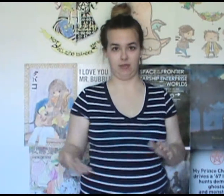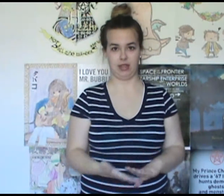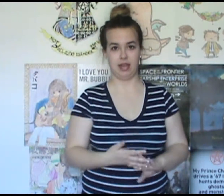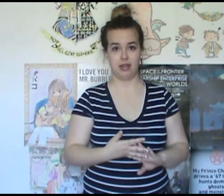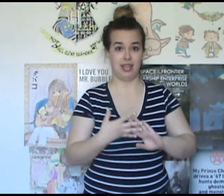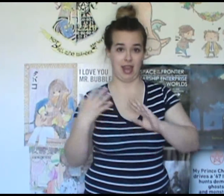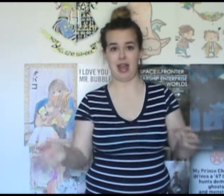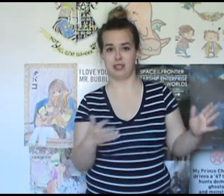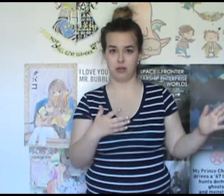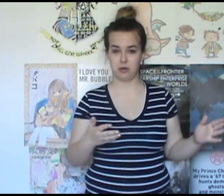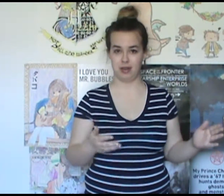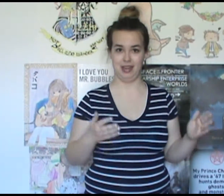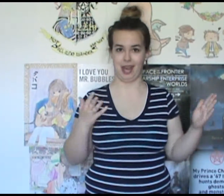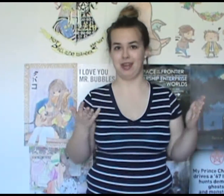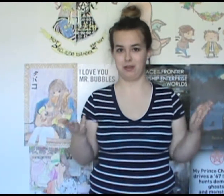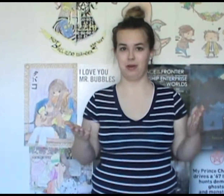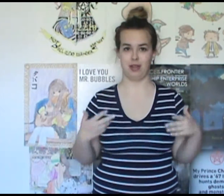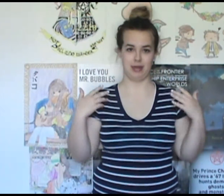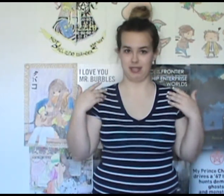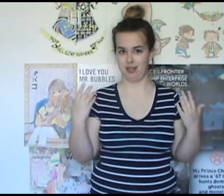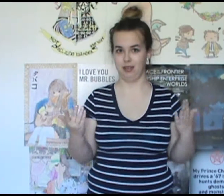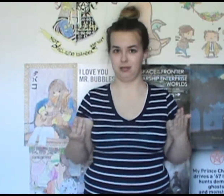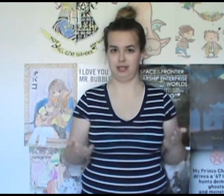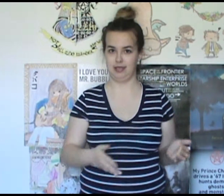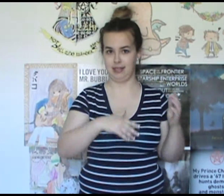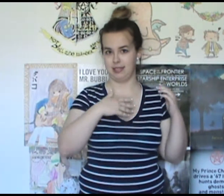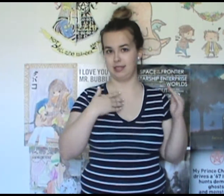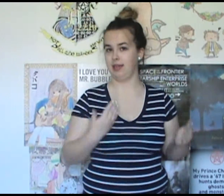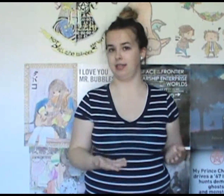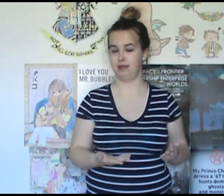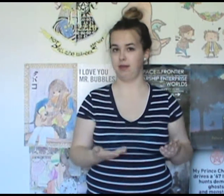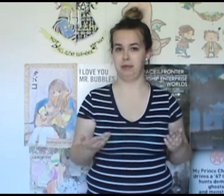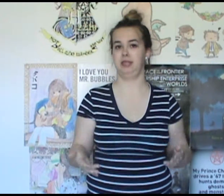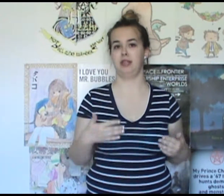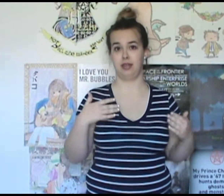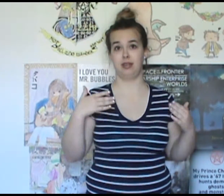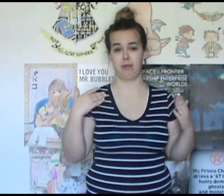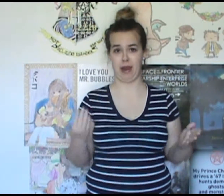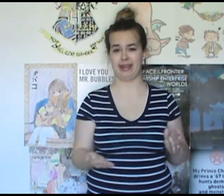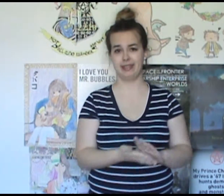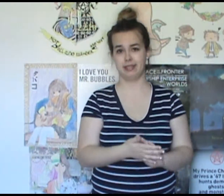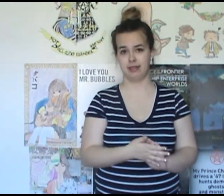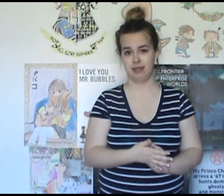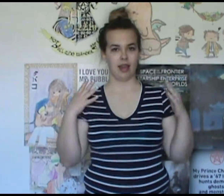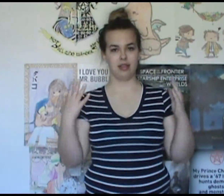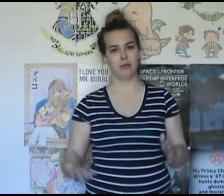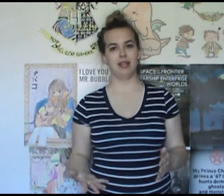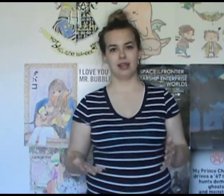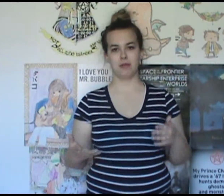like that. He has to, he can't do it otherwise he'll lose his license and his ability to practice. And the way that the